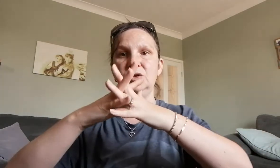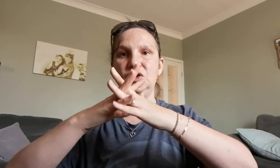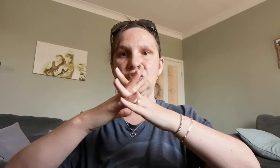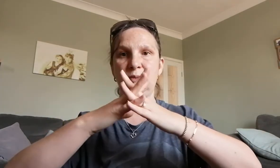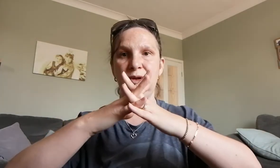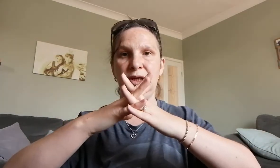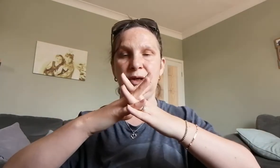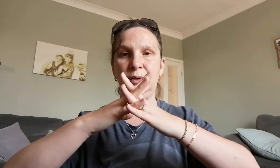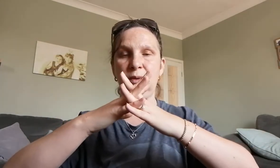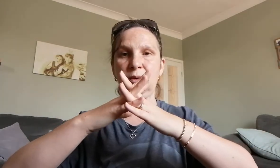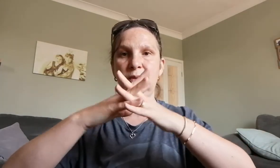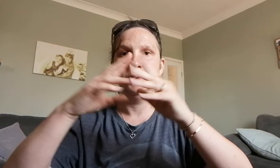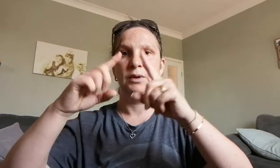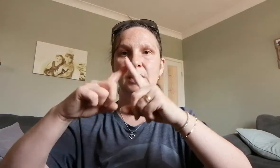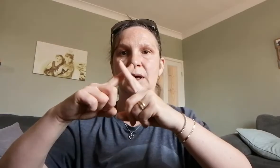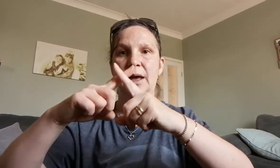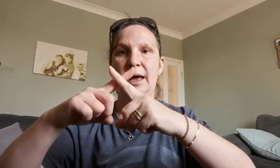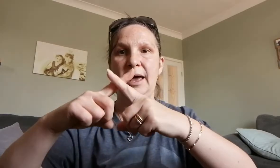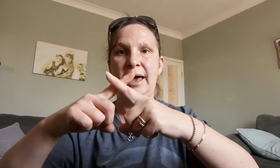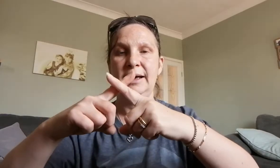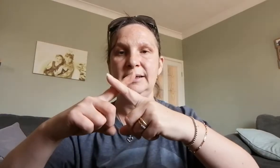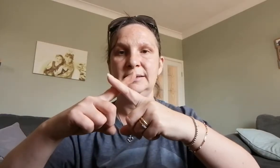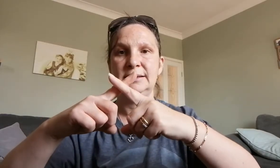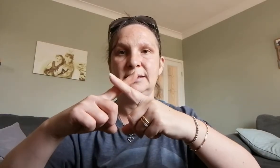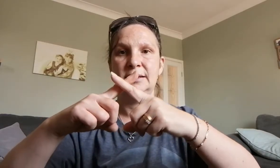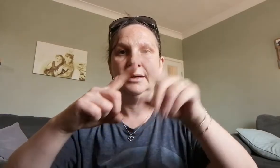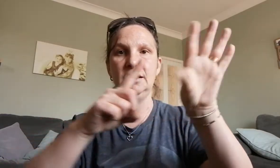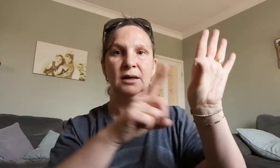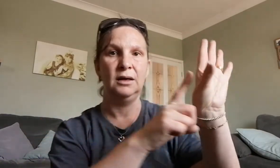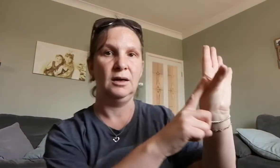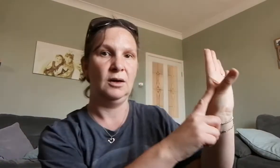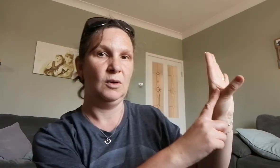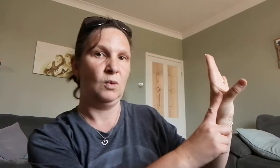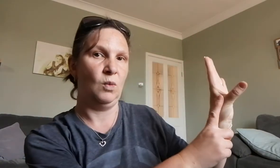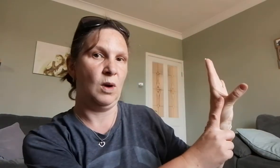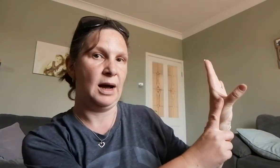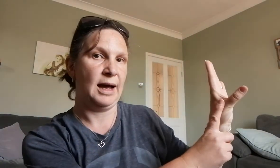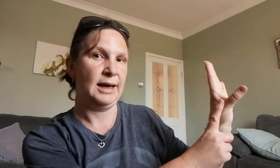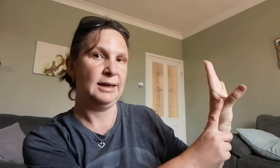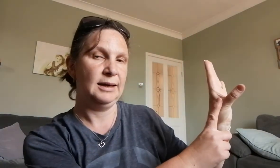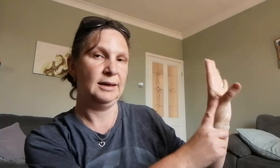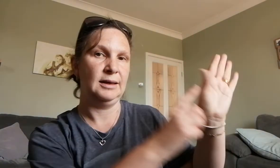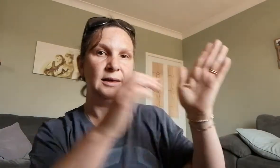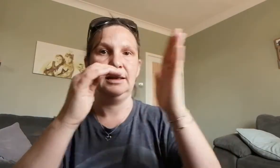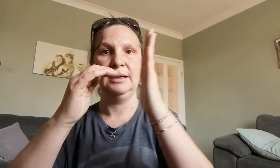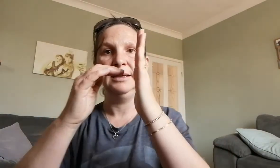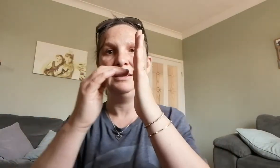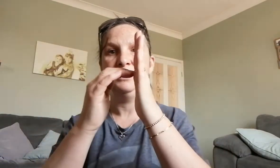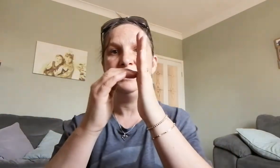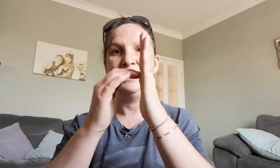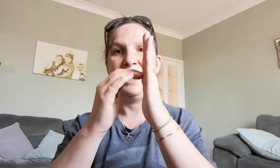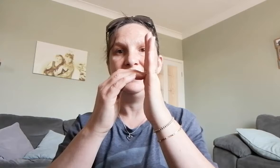W, X, Y, Z.